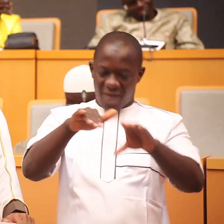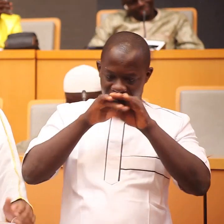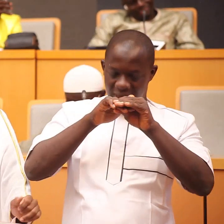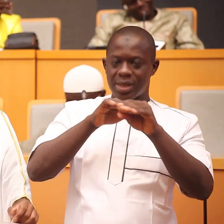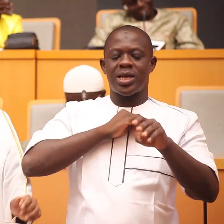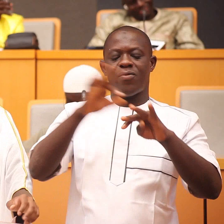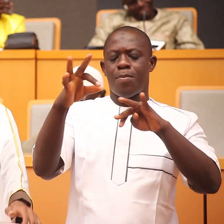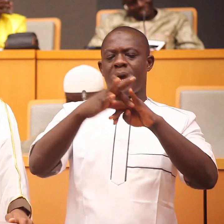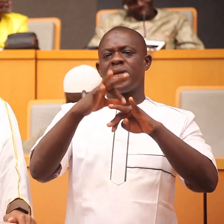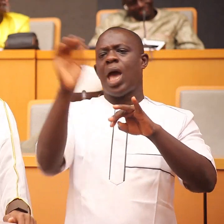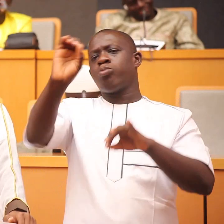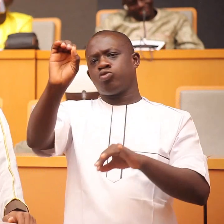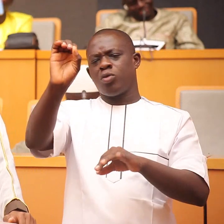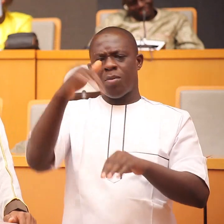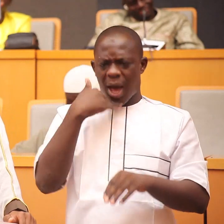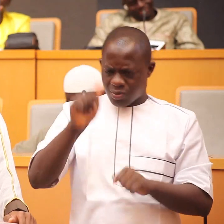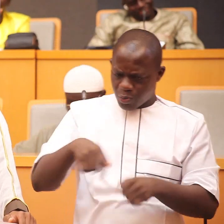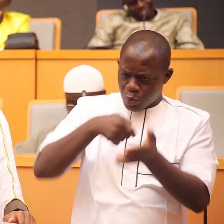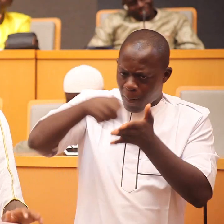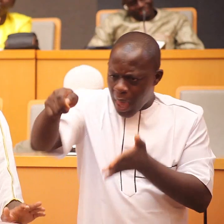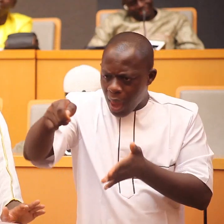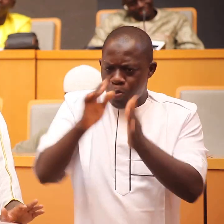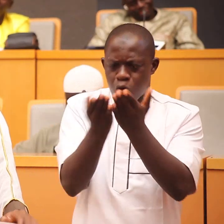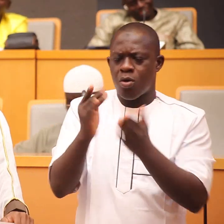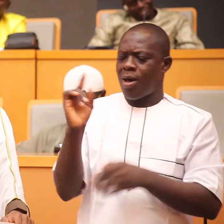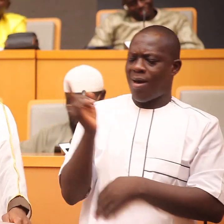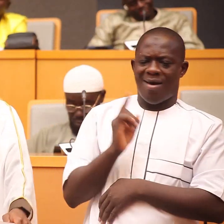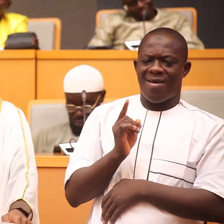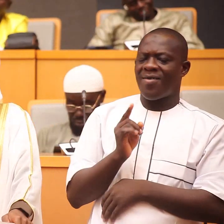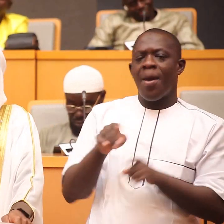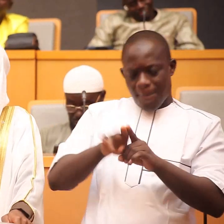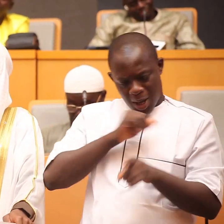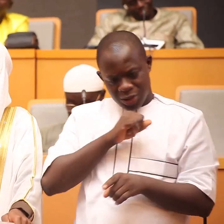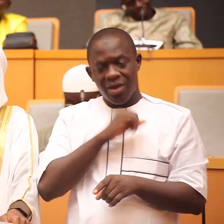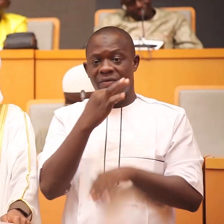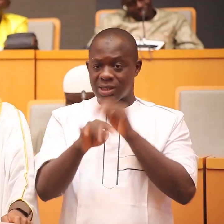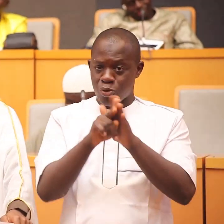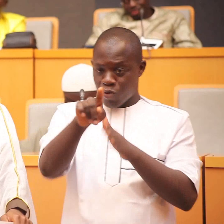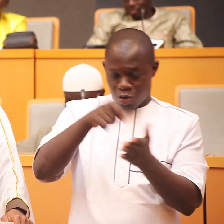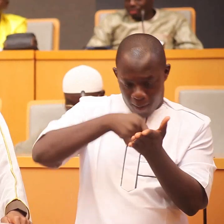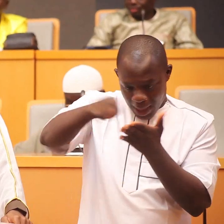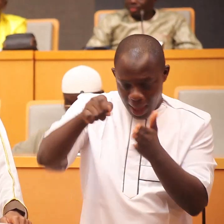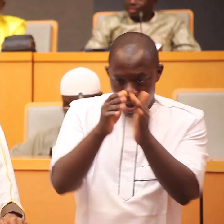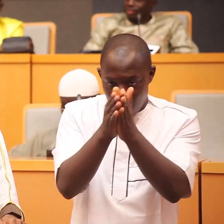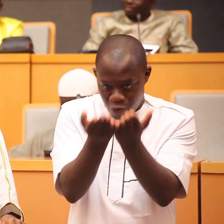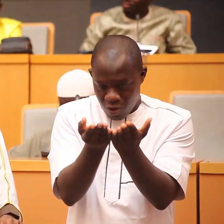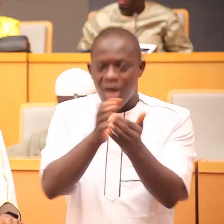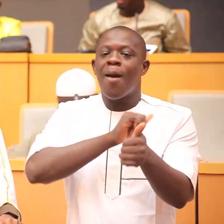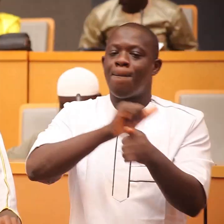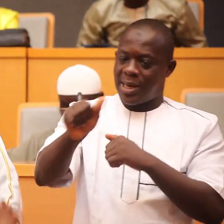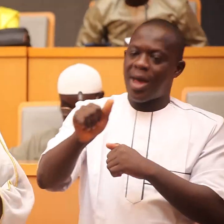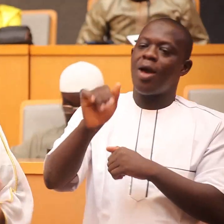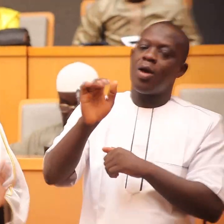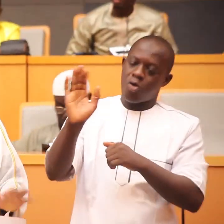he asked me can I also buy the book I said to him ya akhi if you want to buy the book then you have to